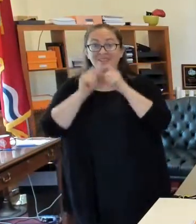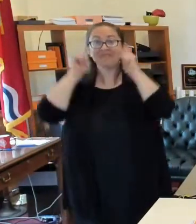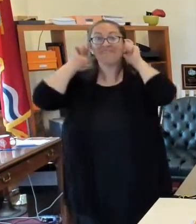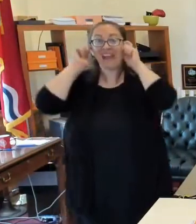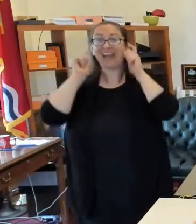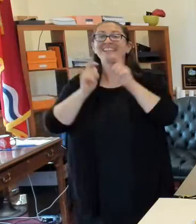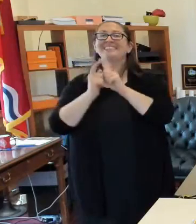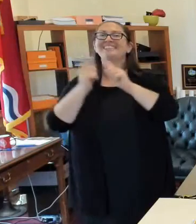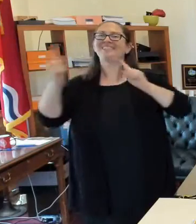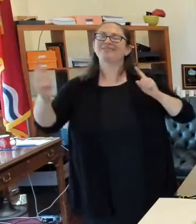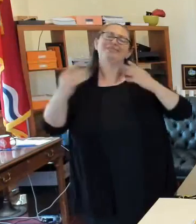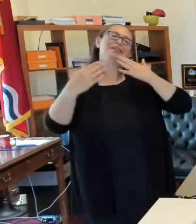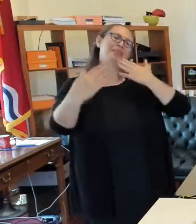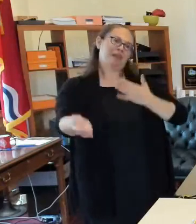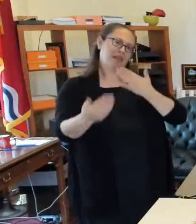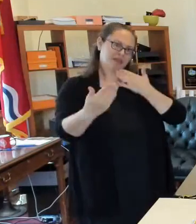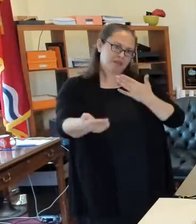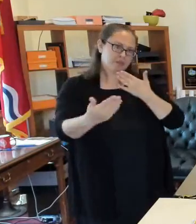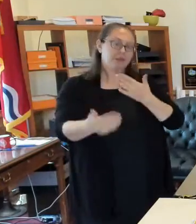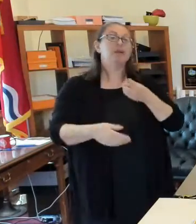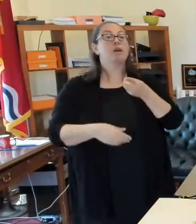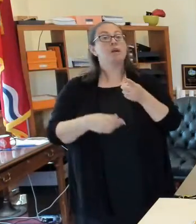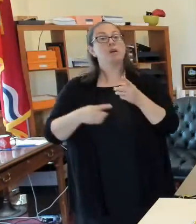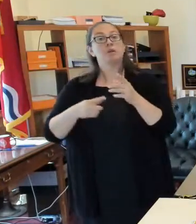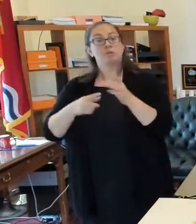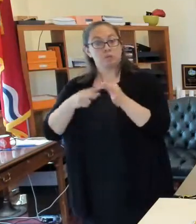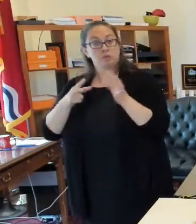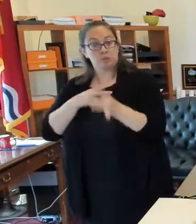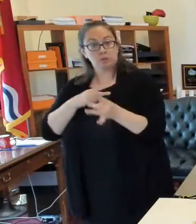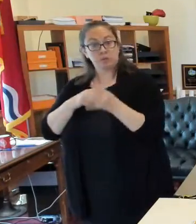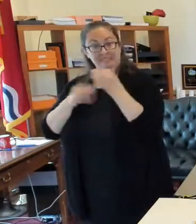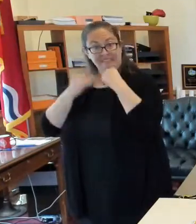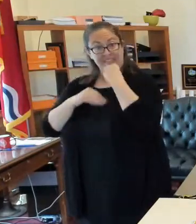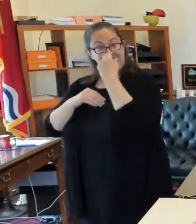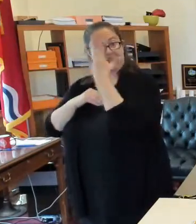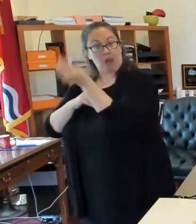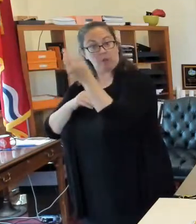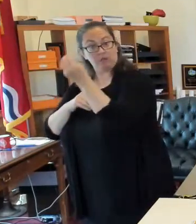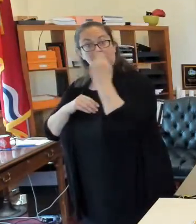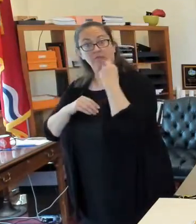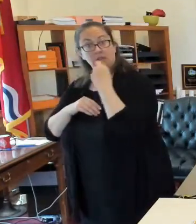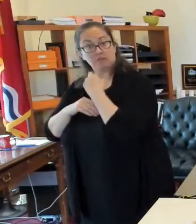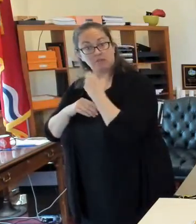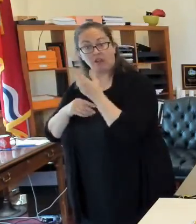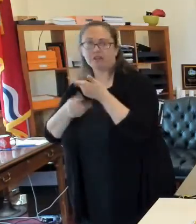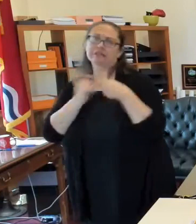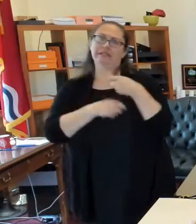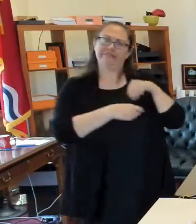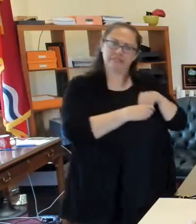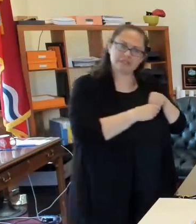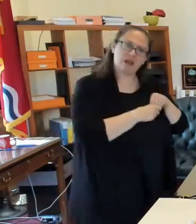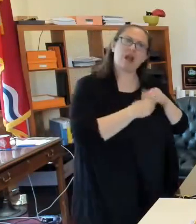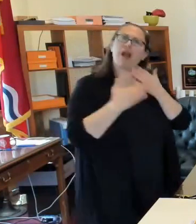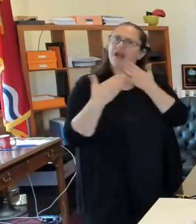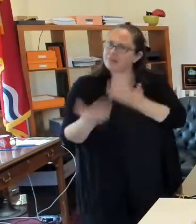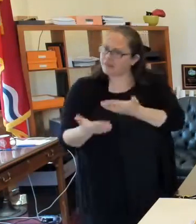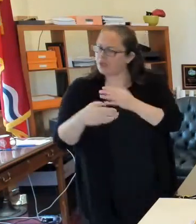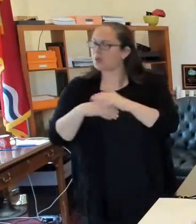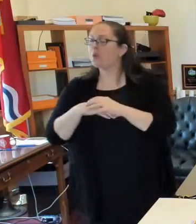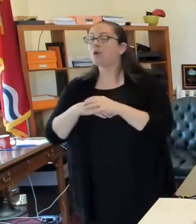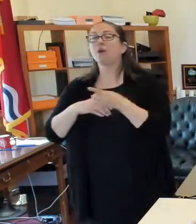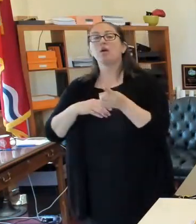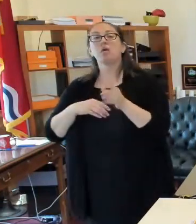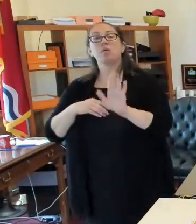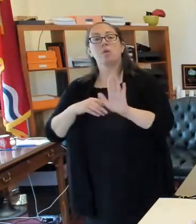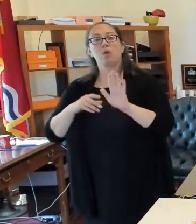social distancing, who are choosing outdoor dining when you can, who are keeping your gatherings